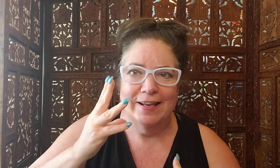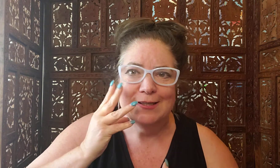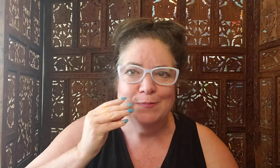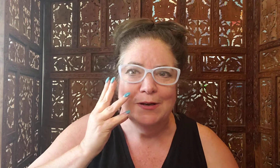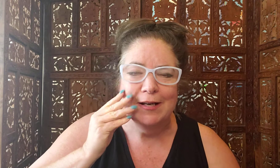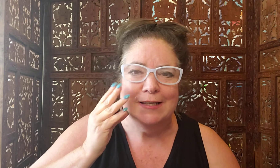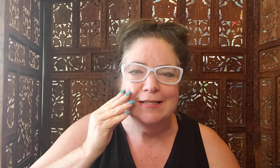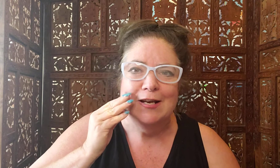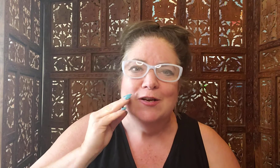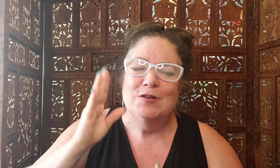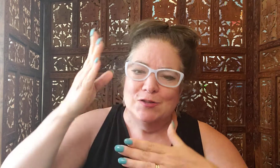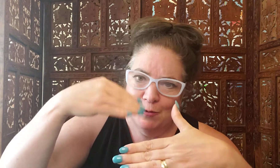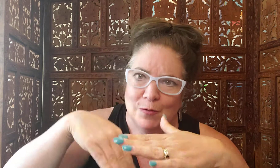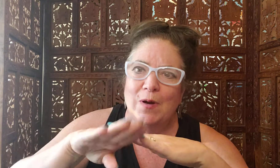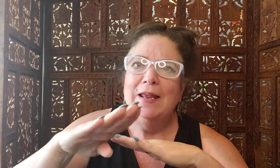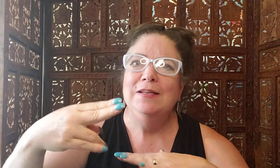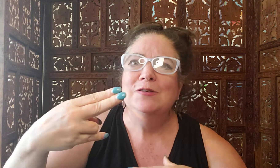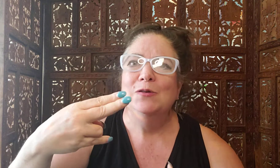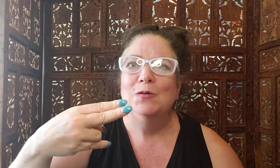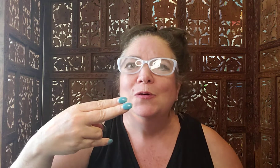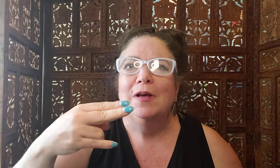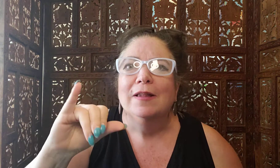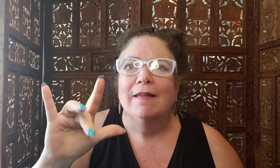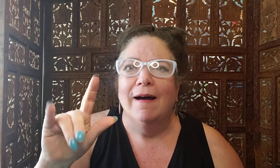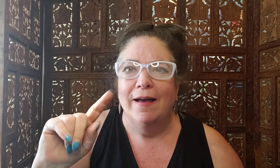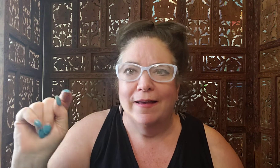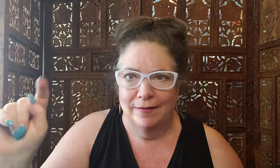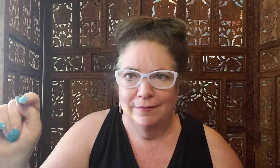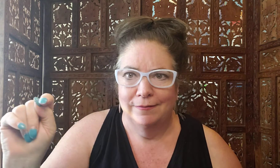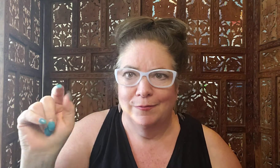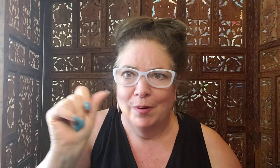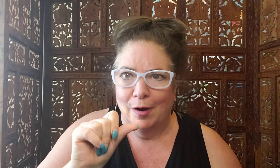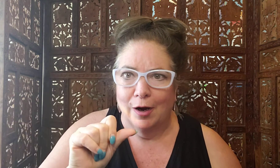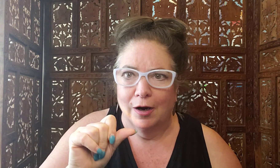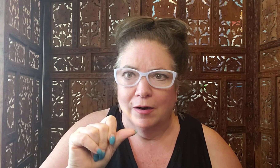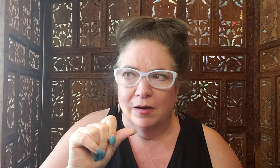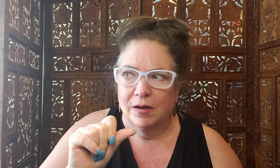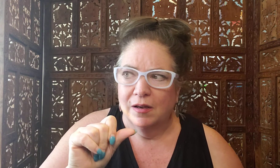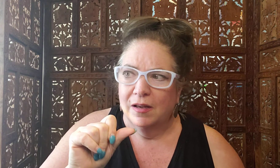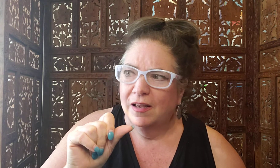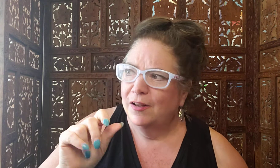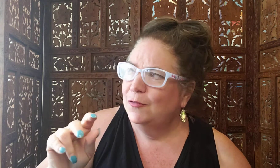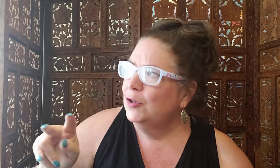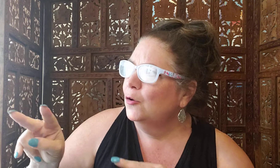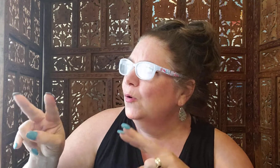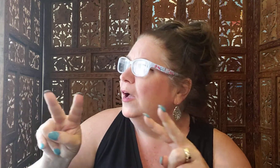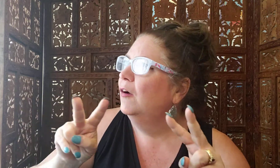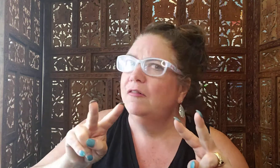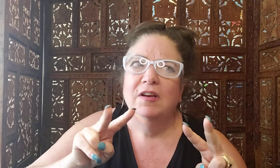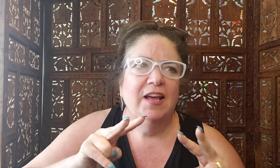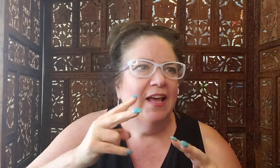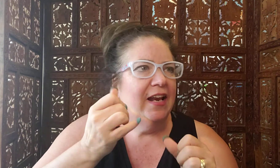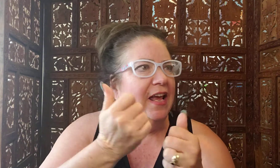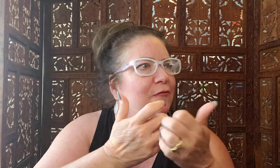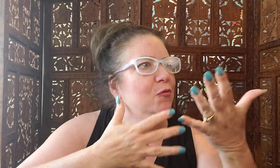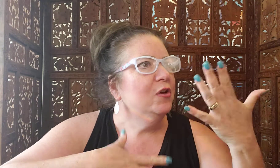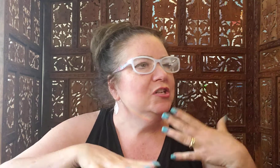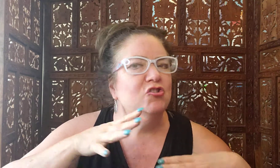experience. So we went into the Hyatt bar and we look around and everyone is